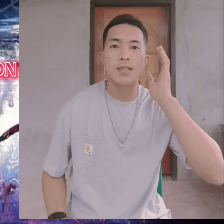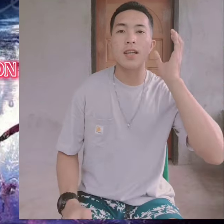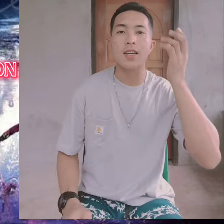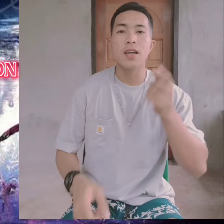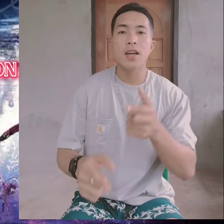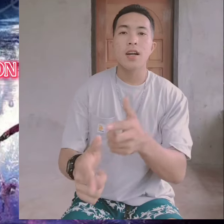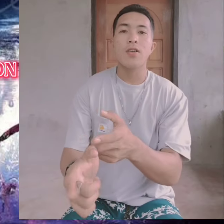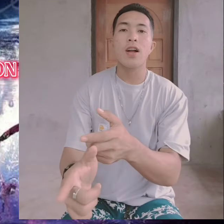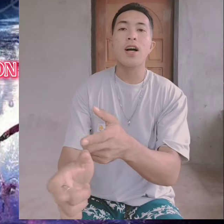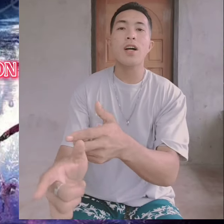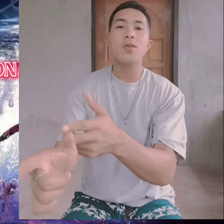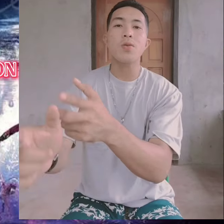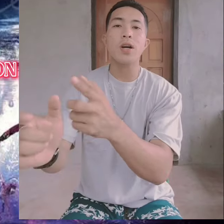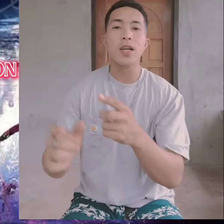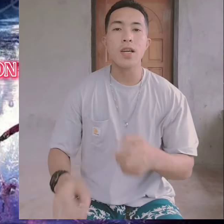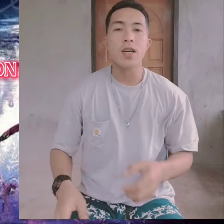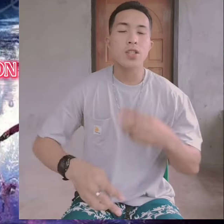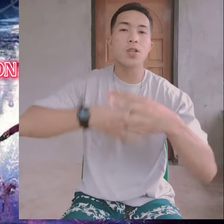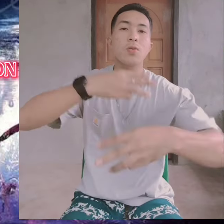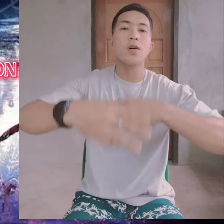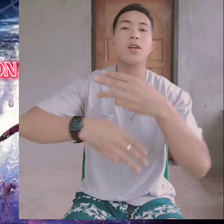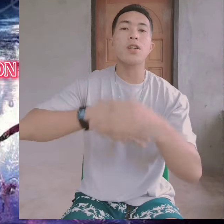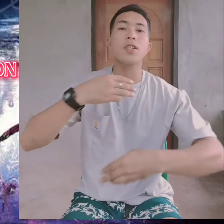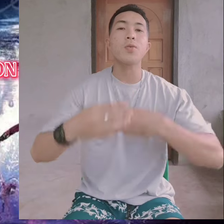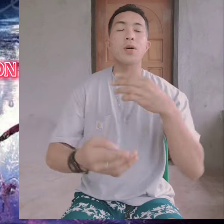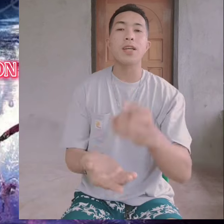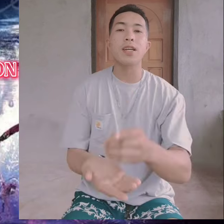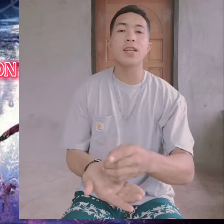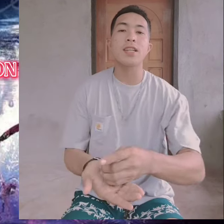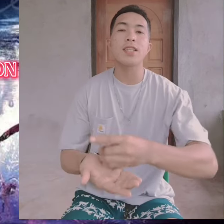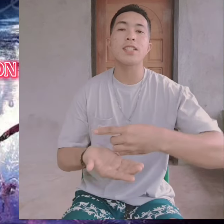Run away to a world that we design